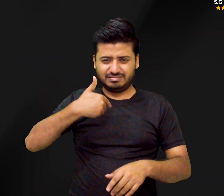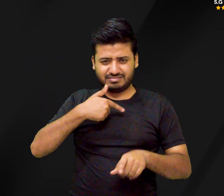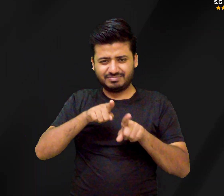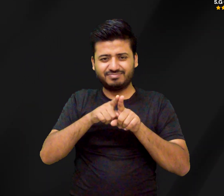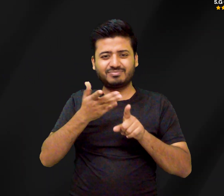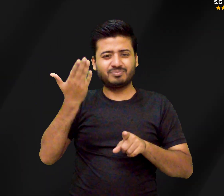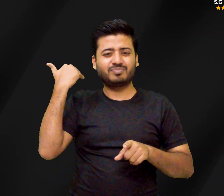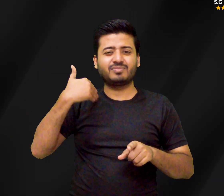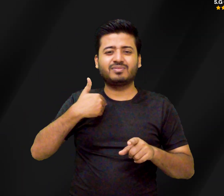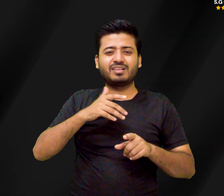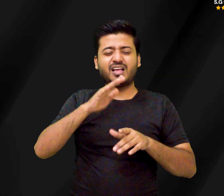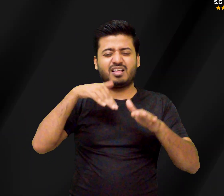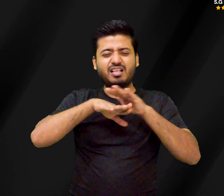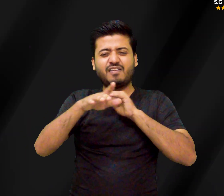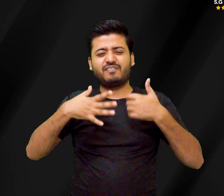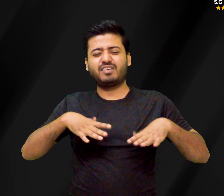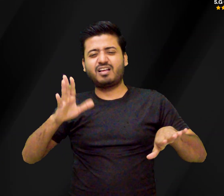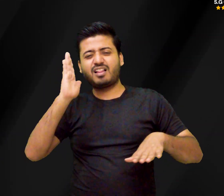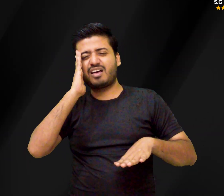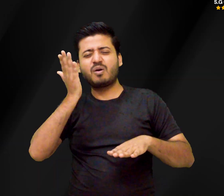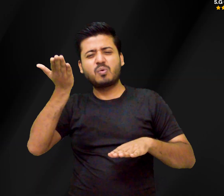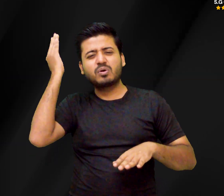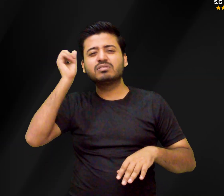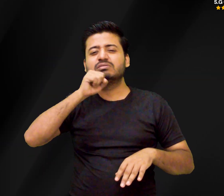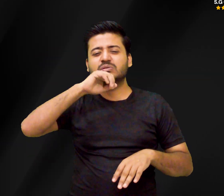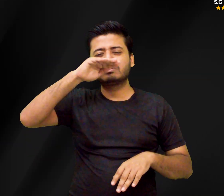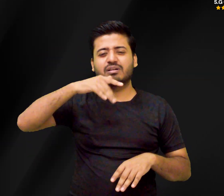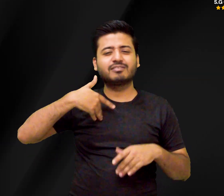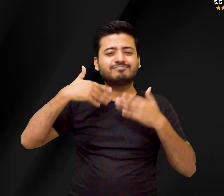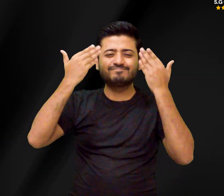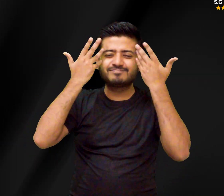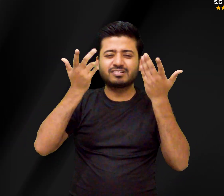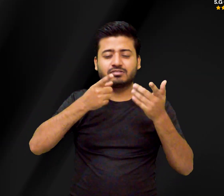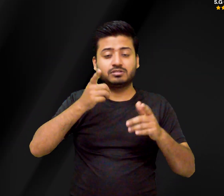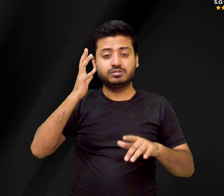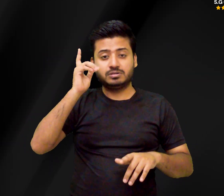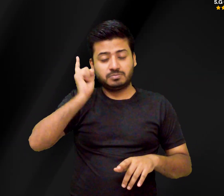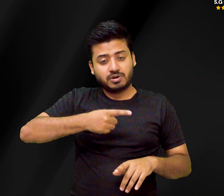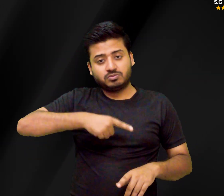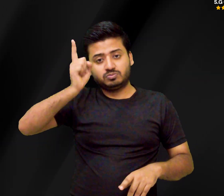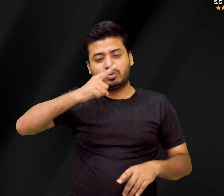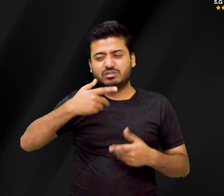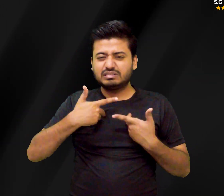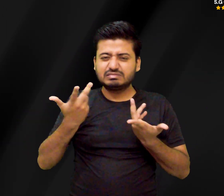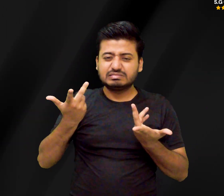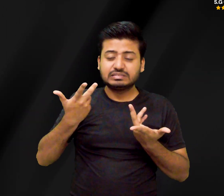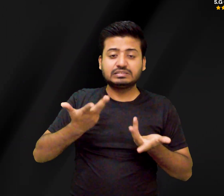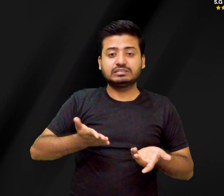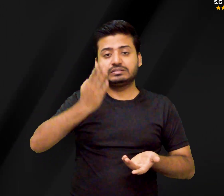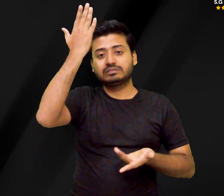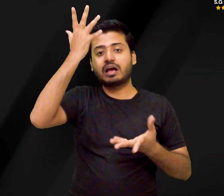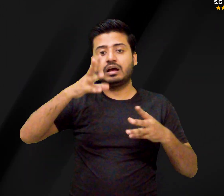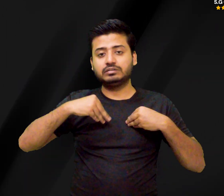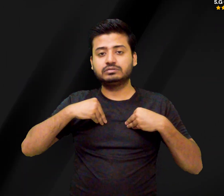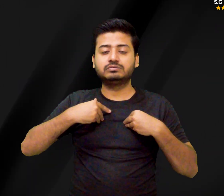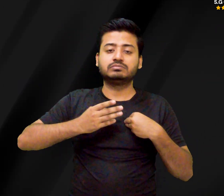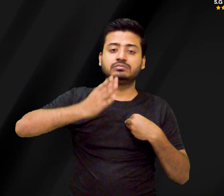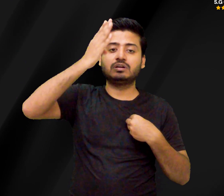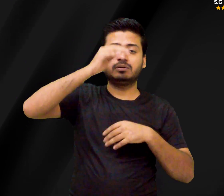are often sufficient for vitamin D. Use sun protection like sunscreen and clothing, especially during peak hours, to prevent sunburn and